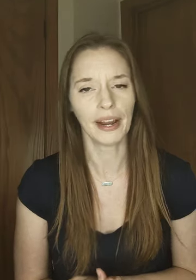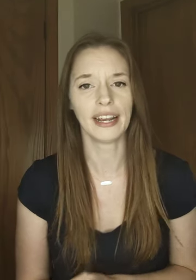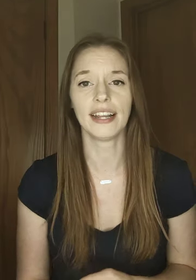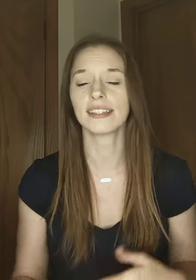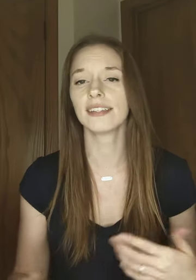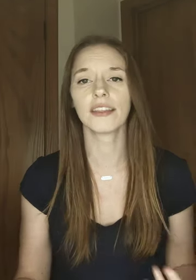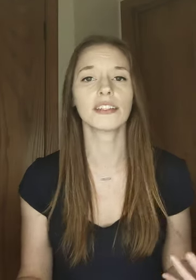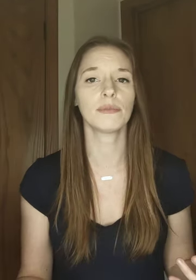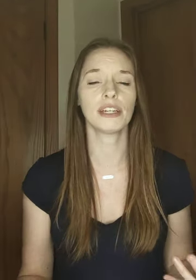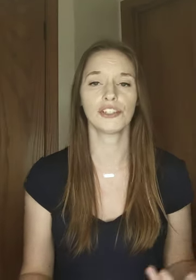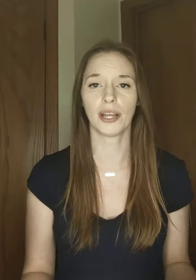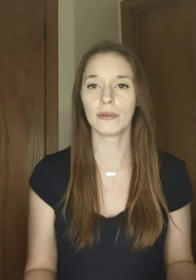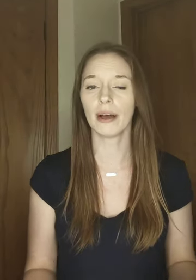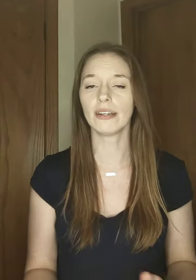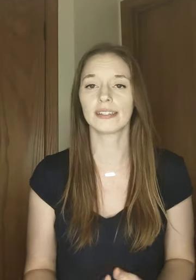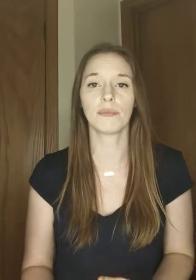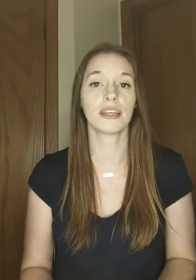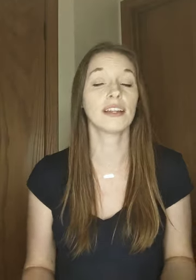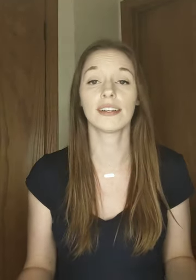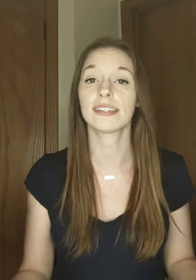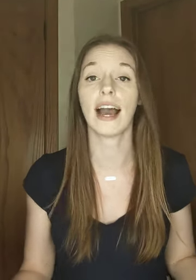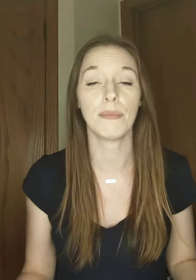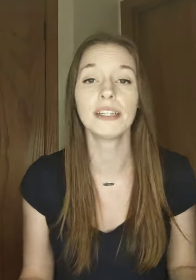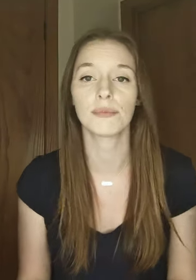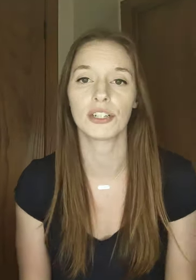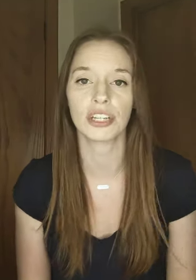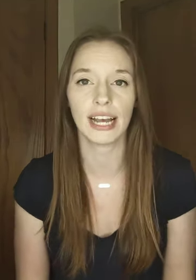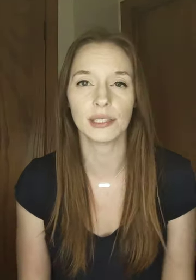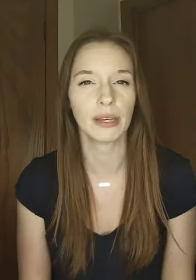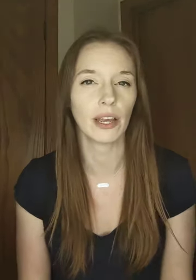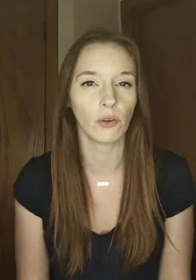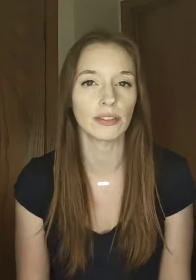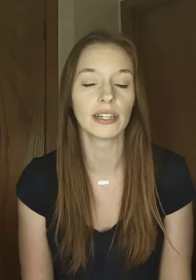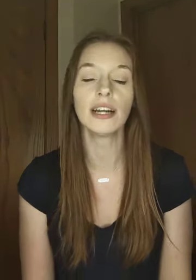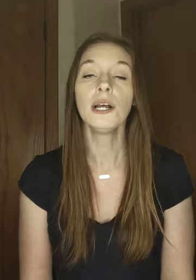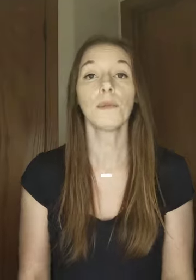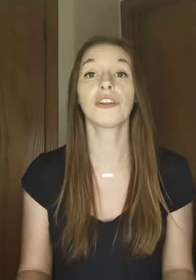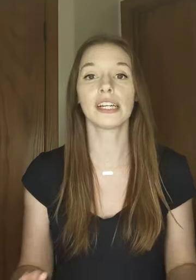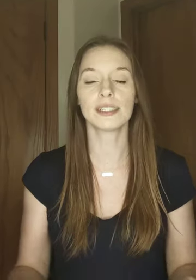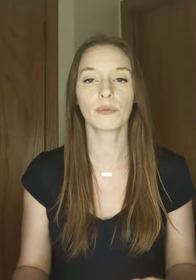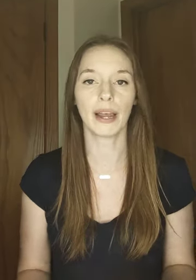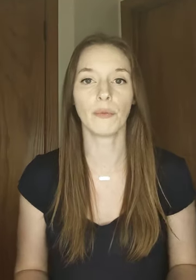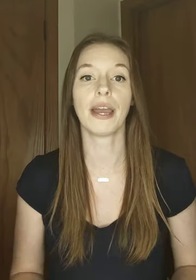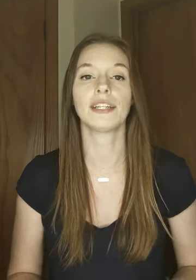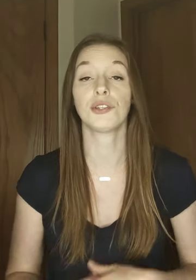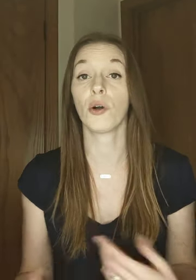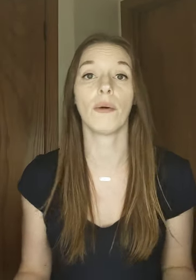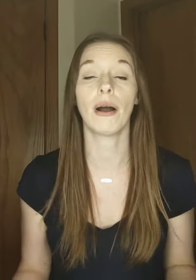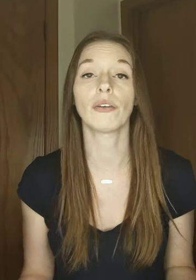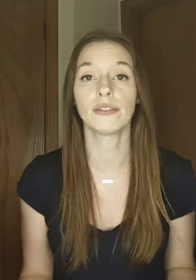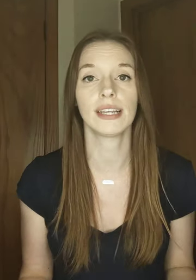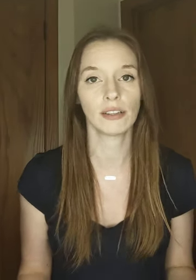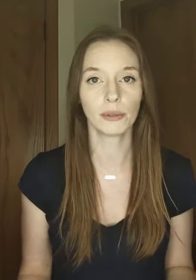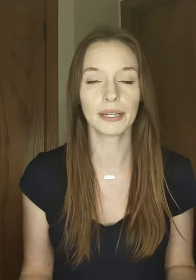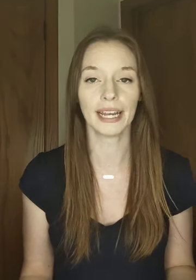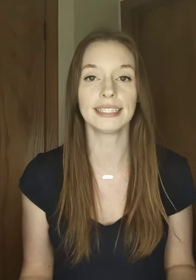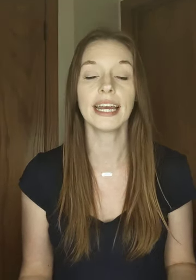brain and it's nothing to be ashamed about is something that does happen especially as we get older but there is a right way to go about using a lubricant